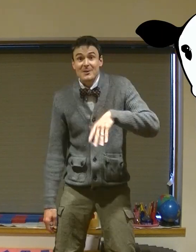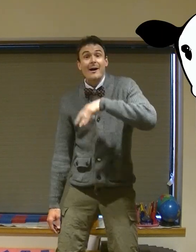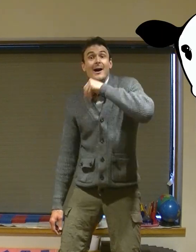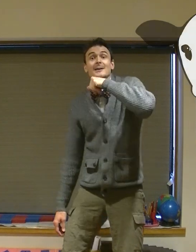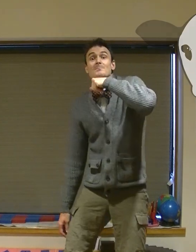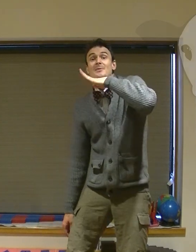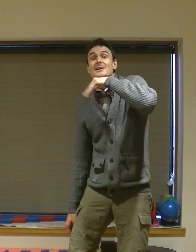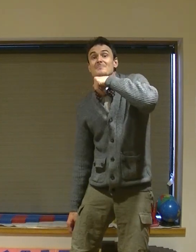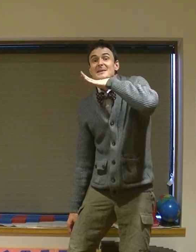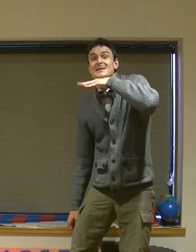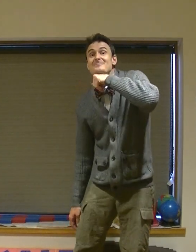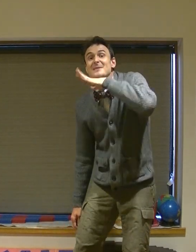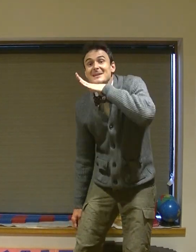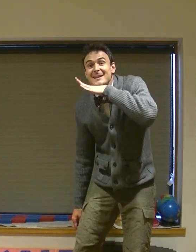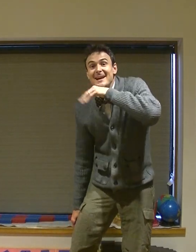I can pig pig pig!